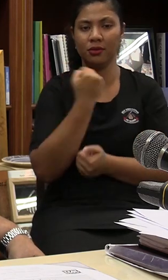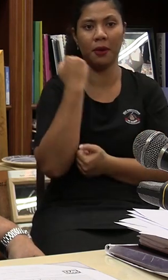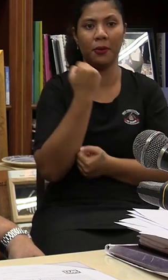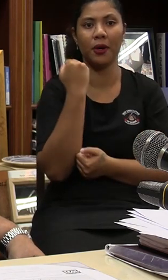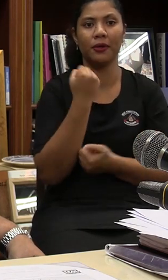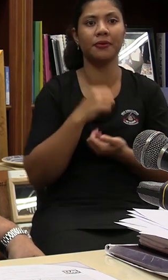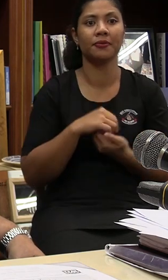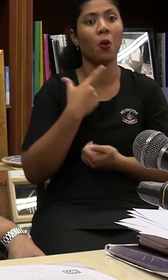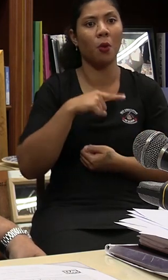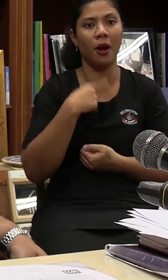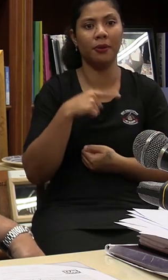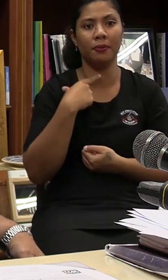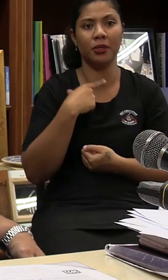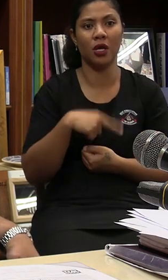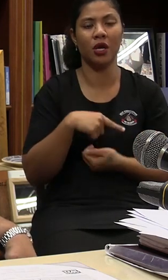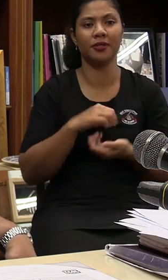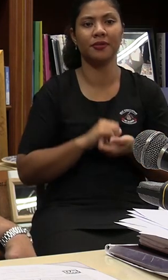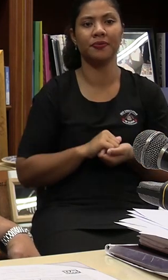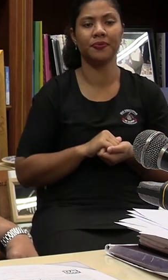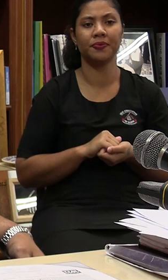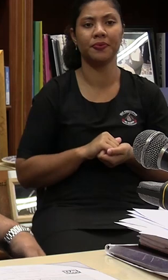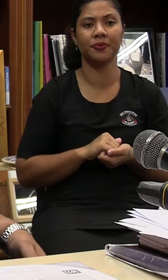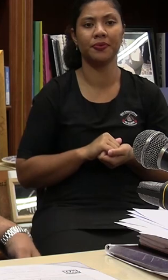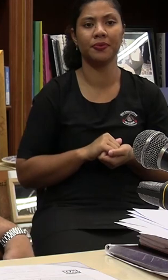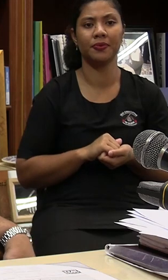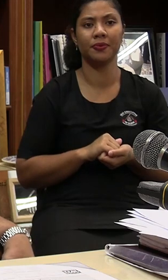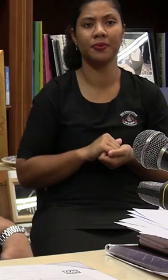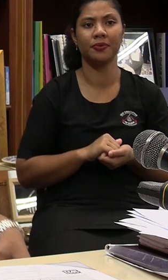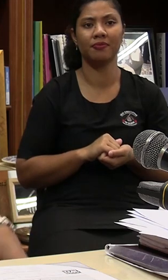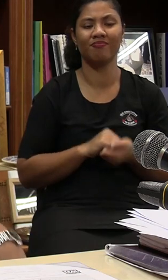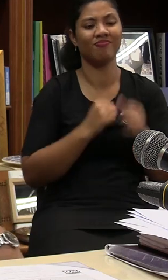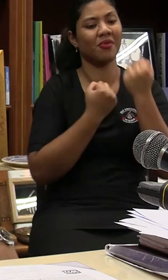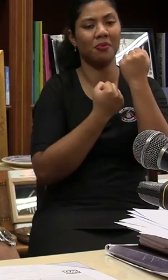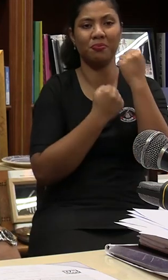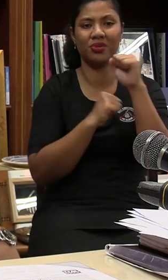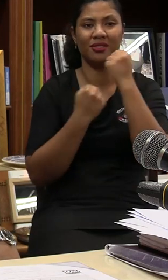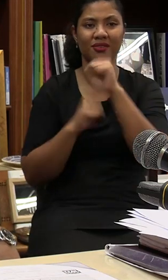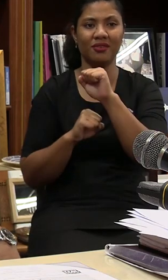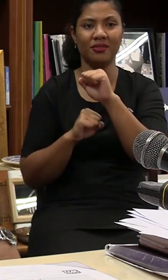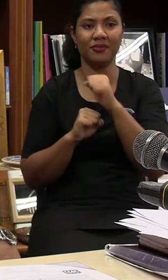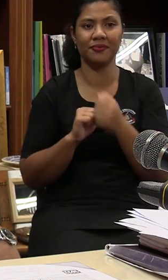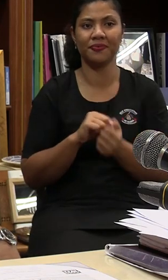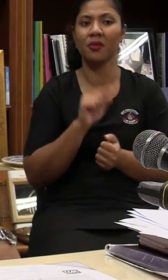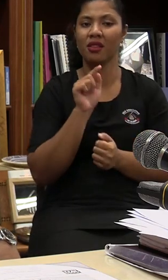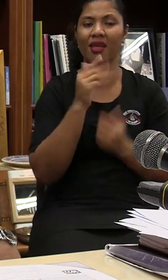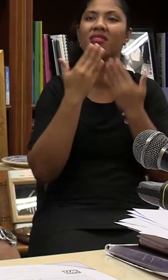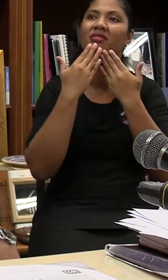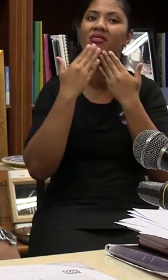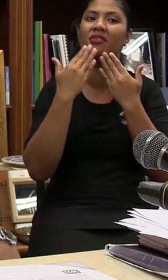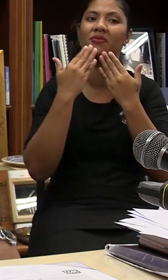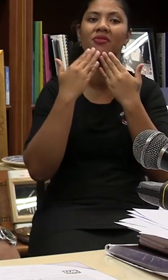I was able to do it in